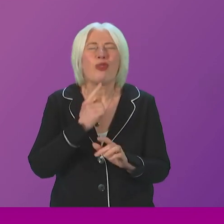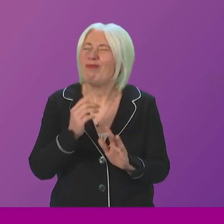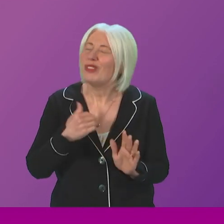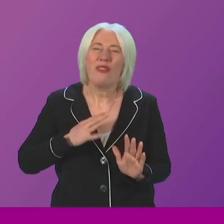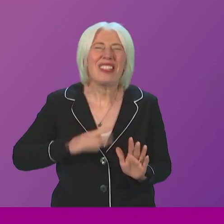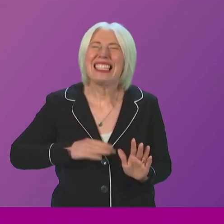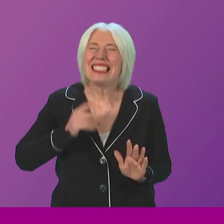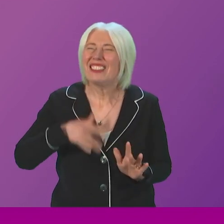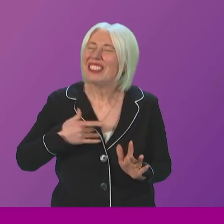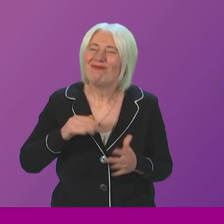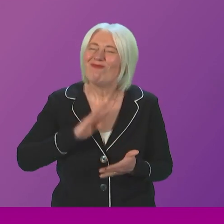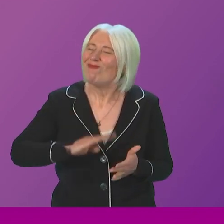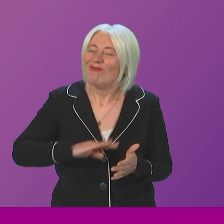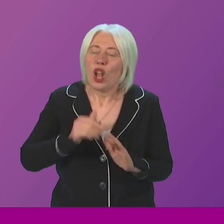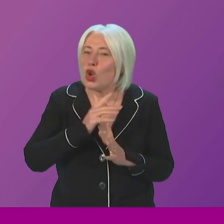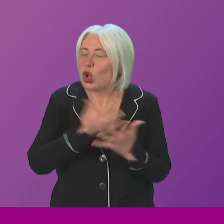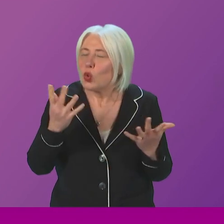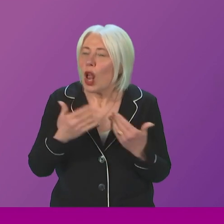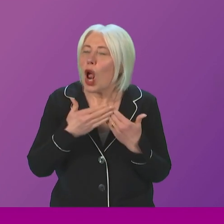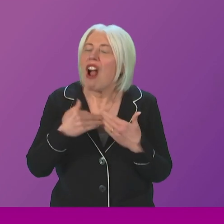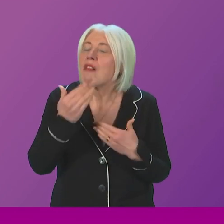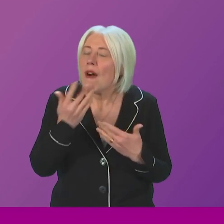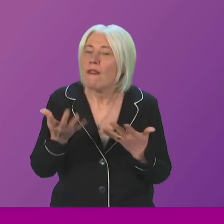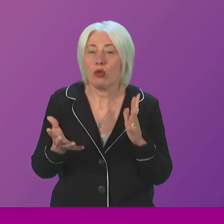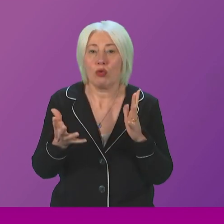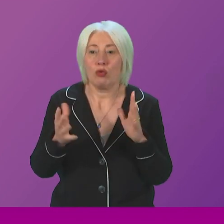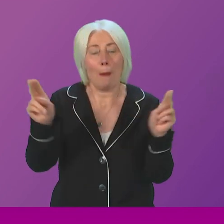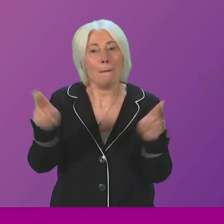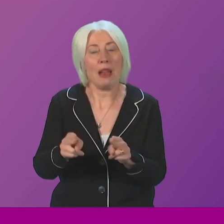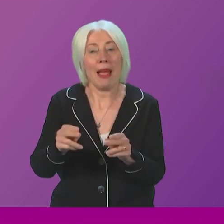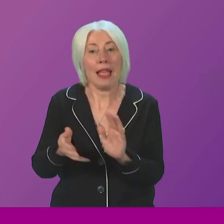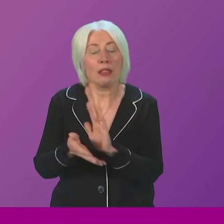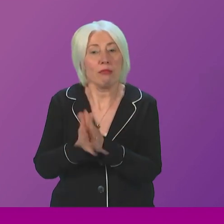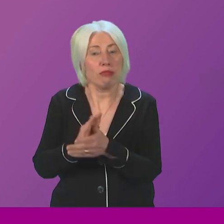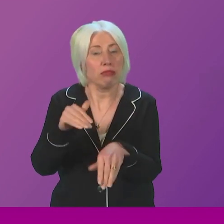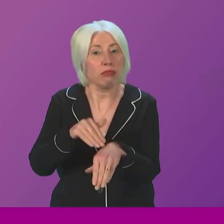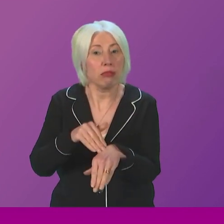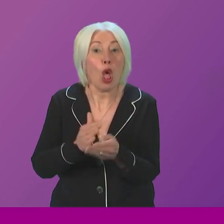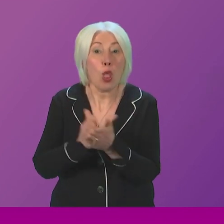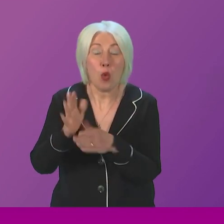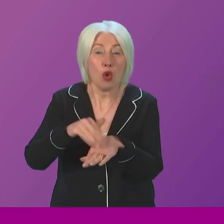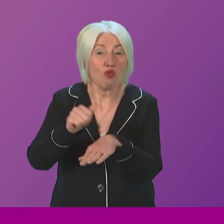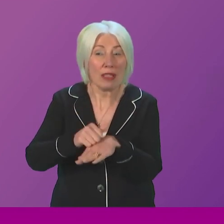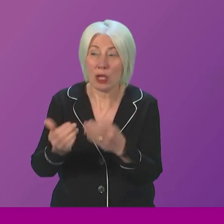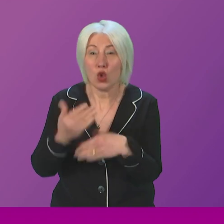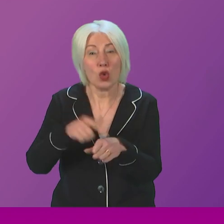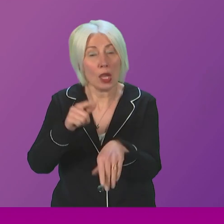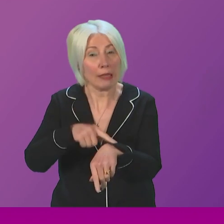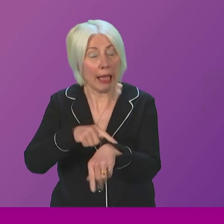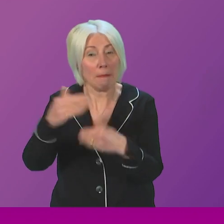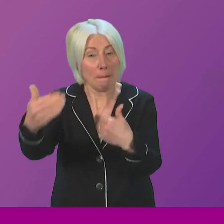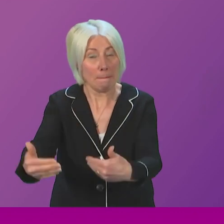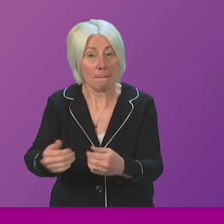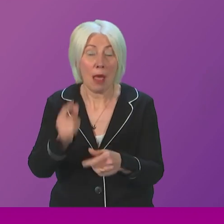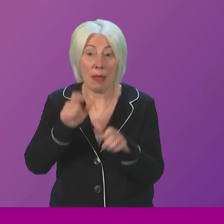done to minimise that inconvenience over a busy festive period, a time when of course, rightly, people are travelling up and down the country to